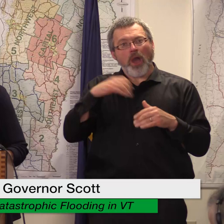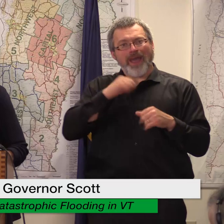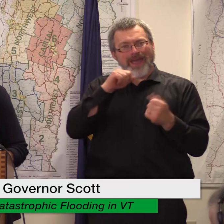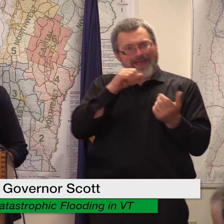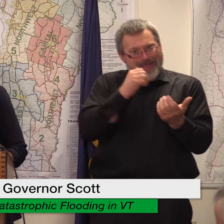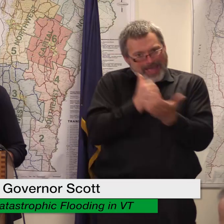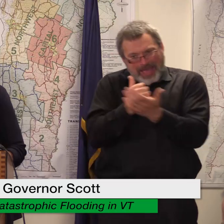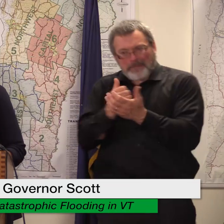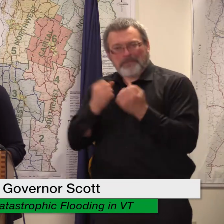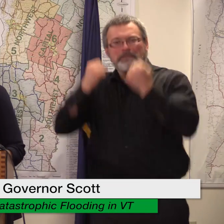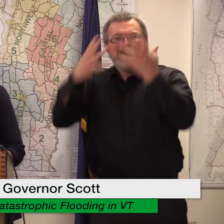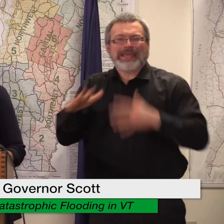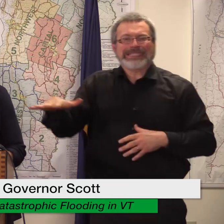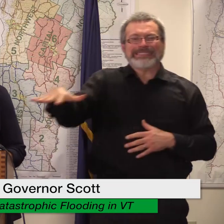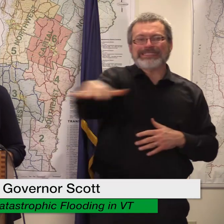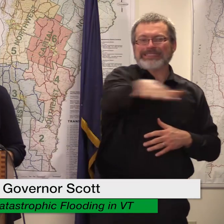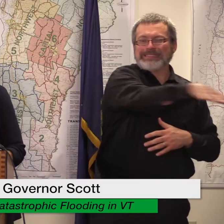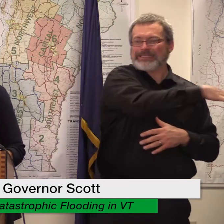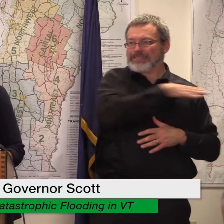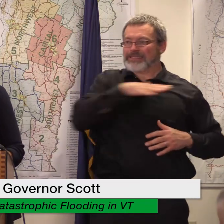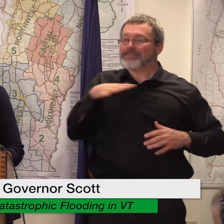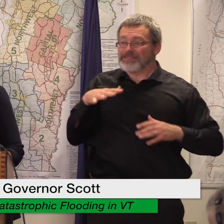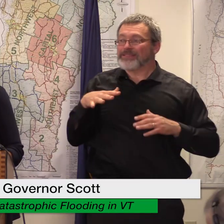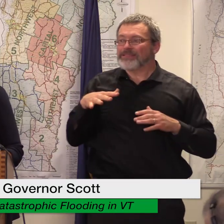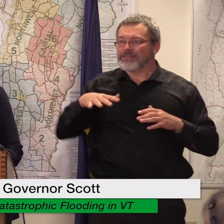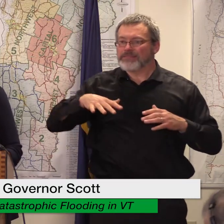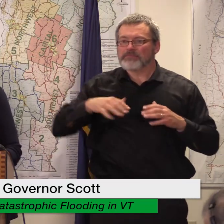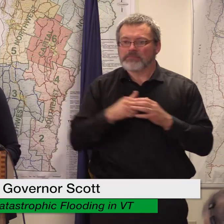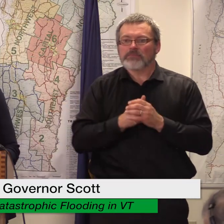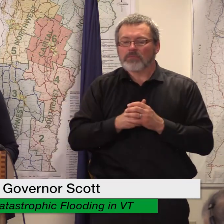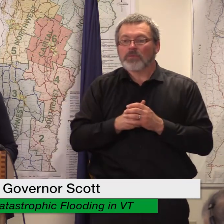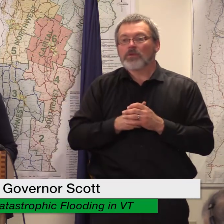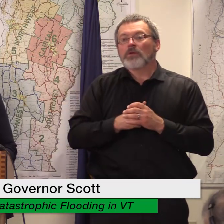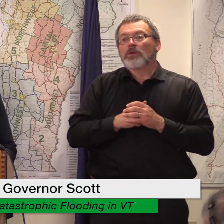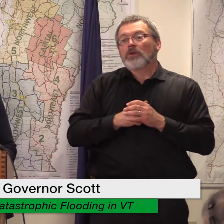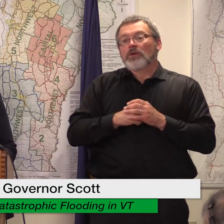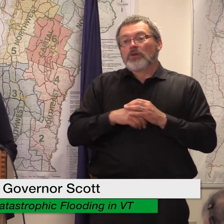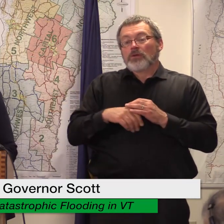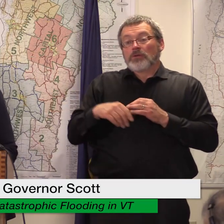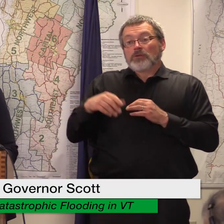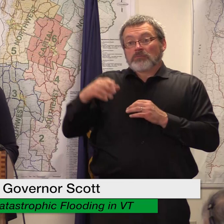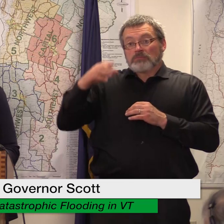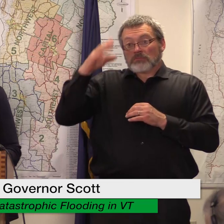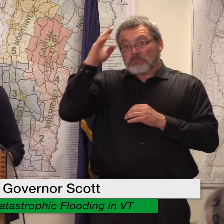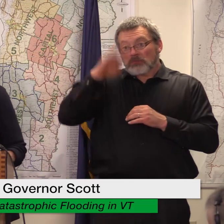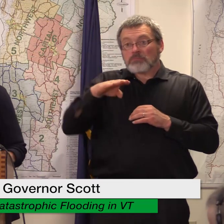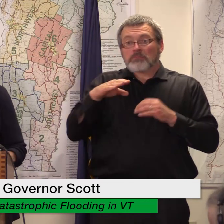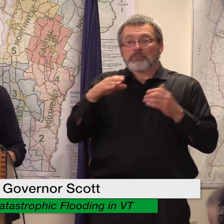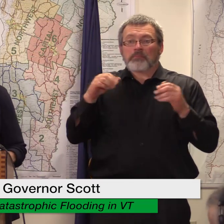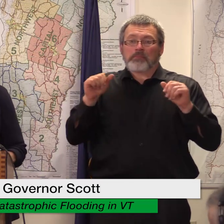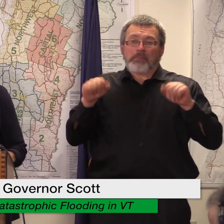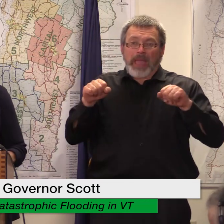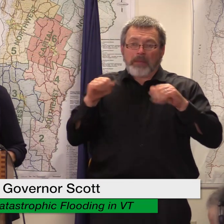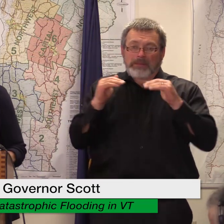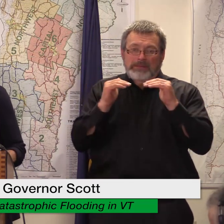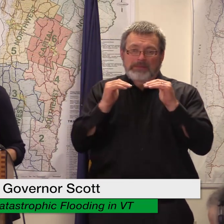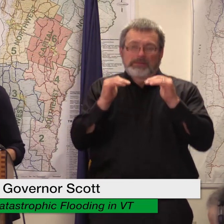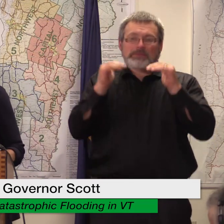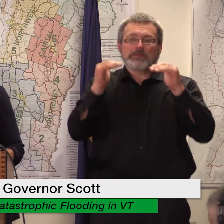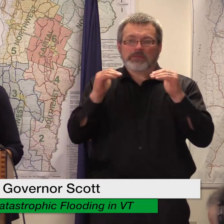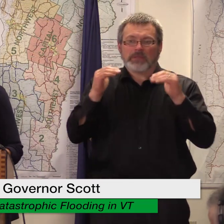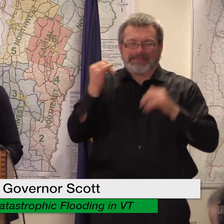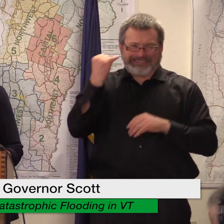some funds there will be opportunities to exceed that ceiling in cases where the physical damage was so significant